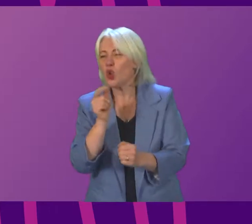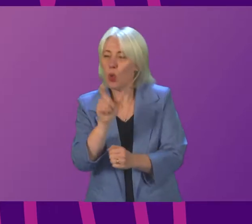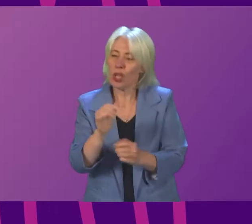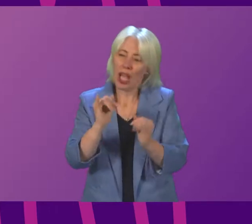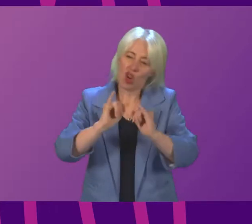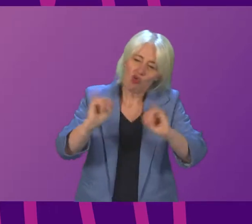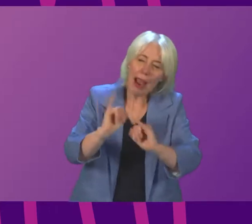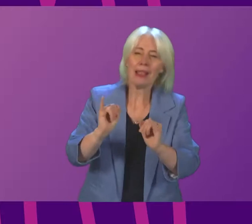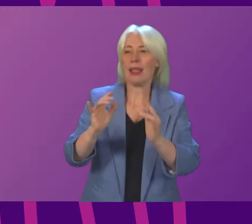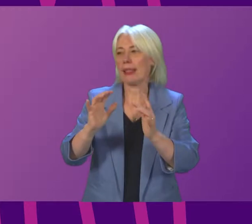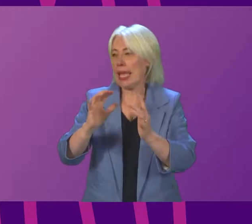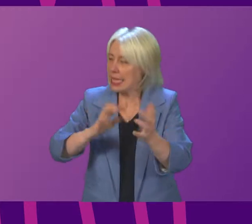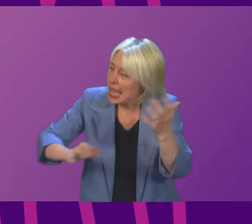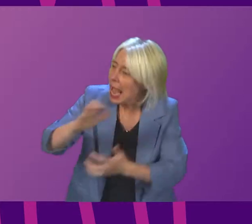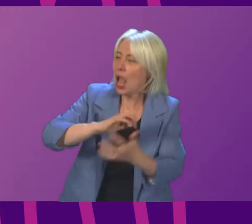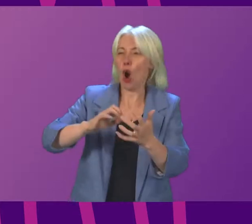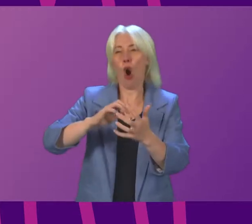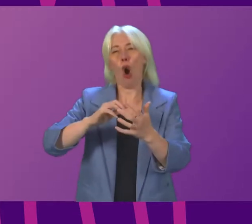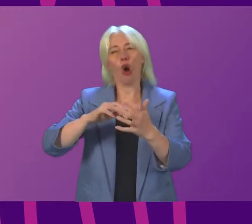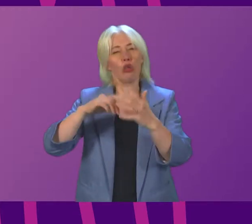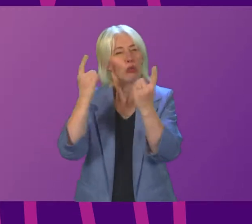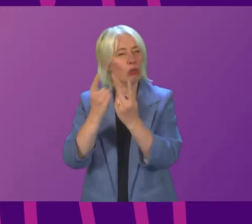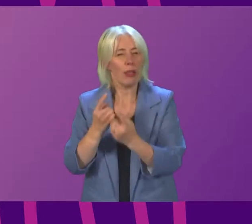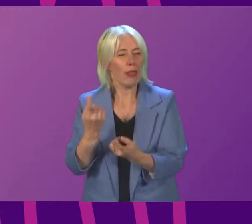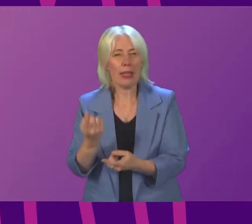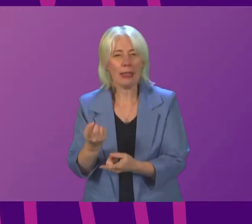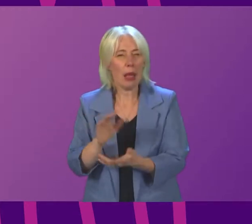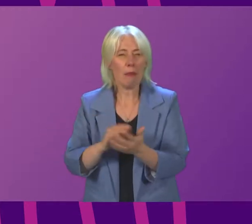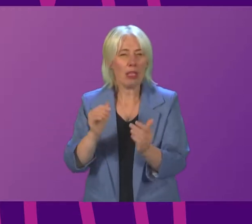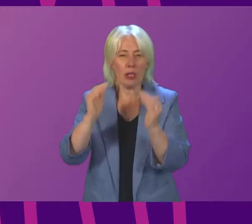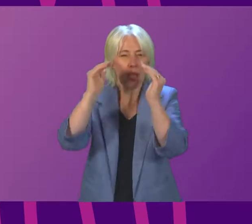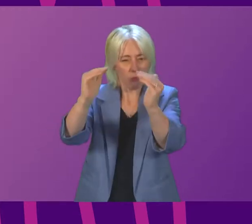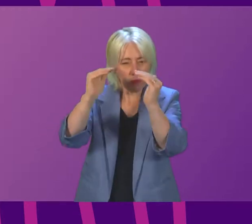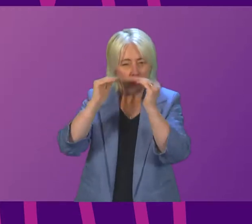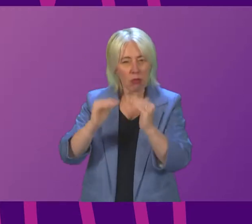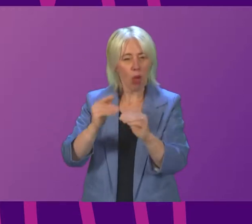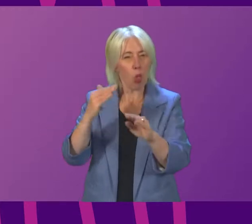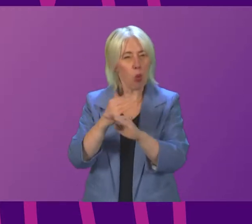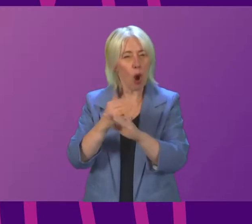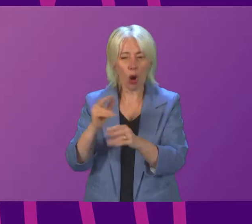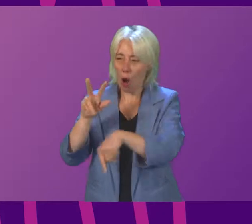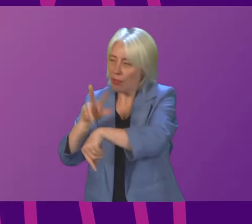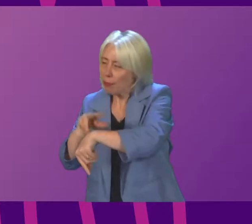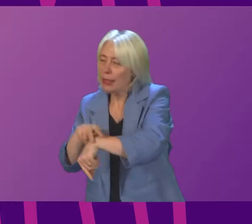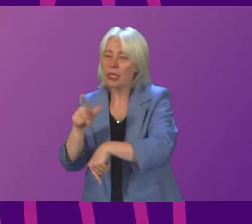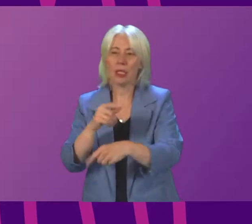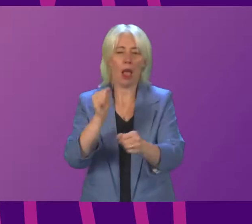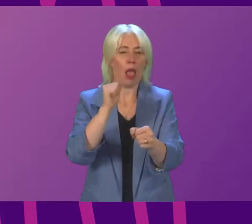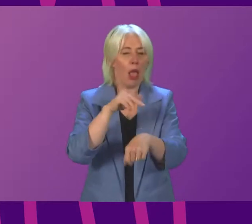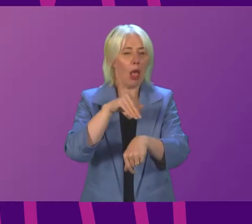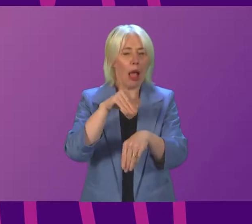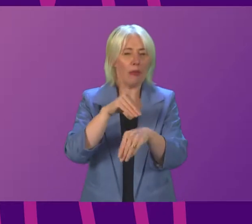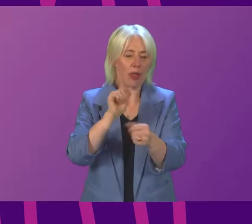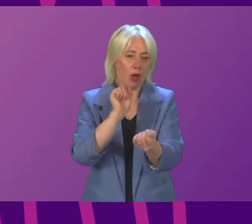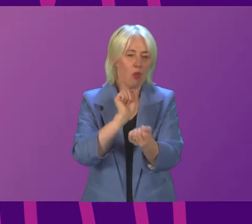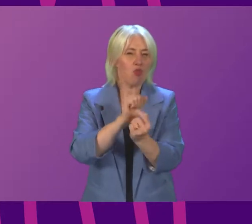chaos and all the rest of it in order to make a political point. He is undermining the work of the prison service and the prison officers that are looking after,